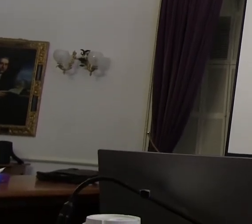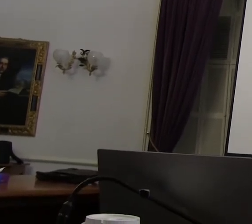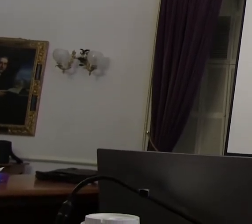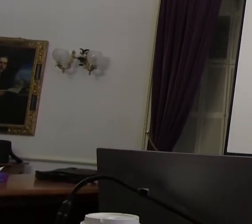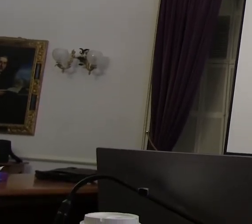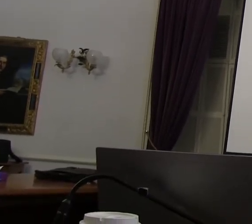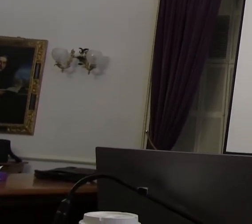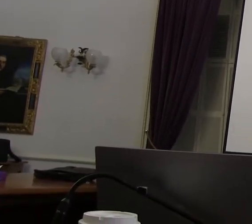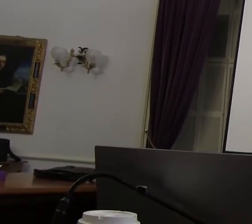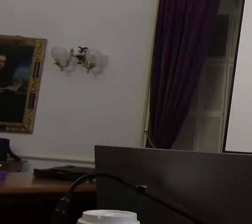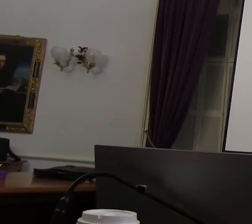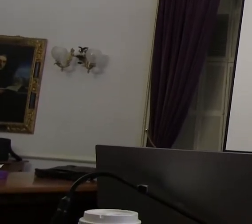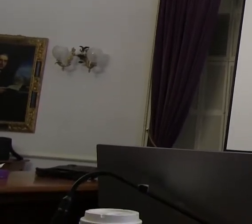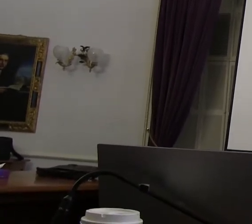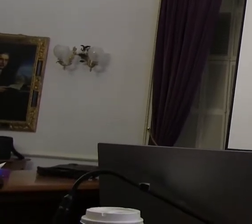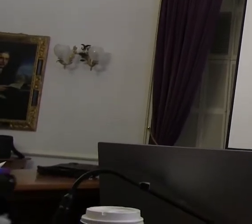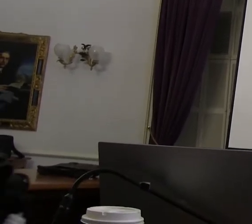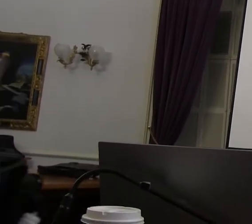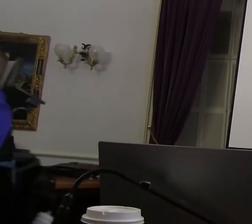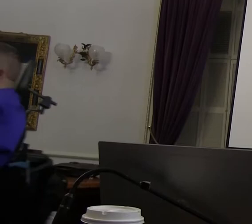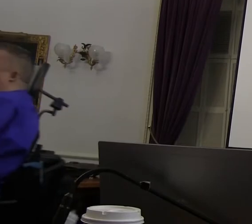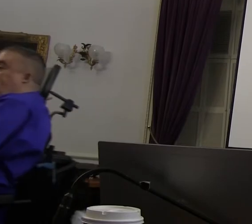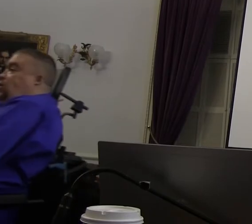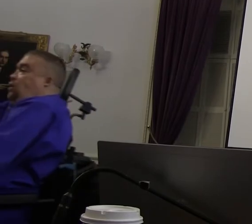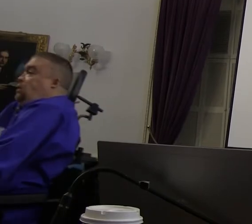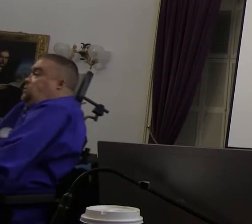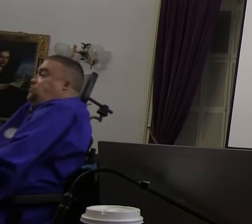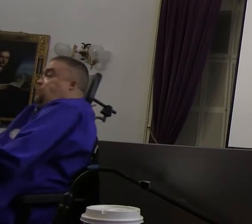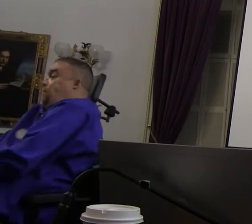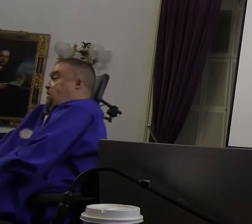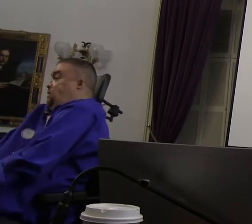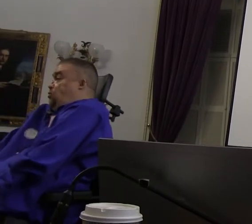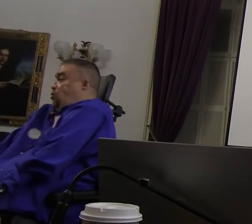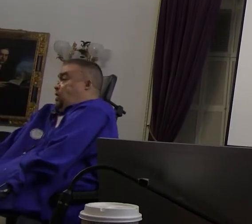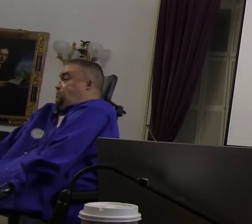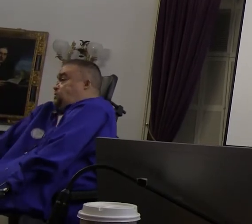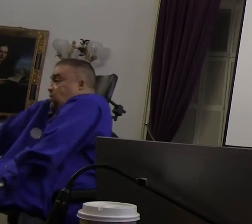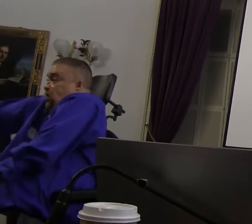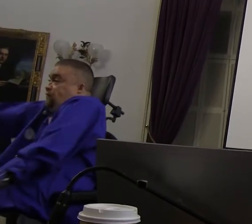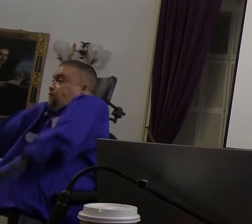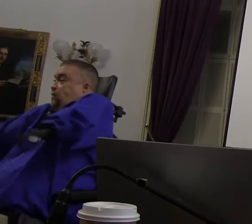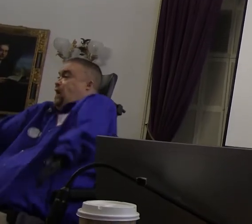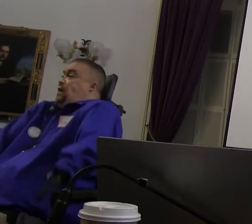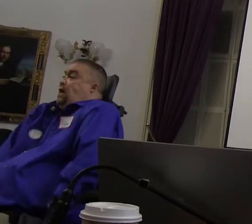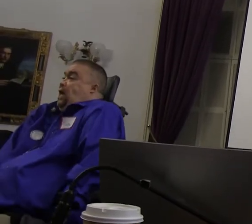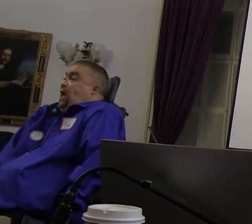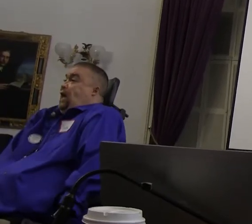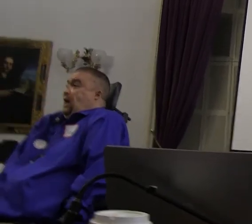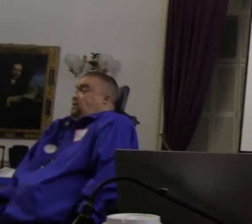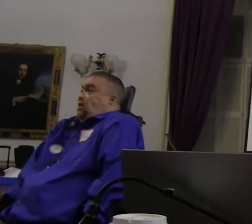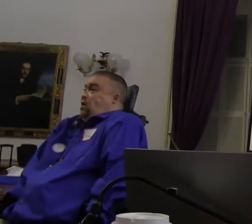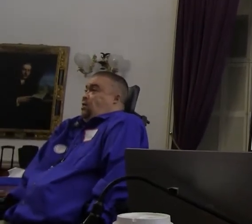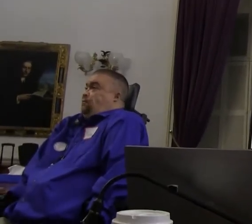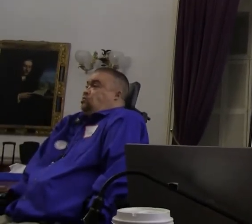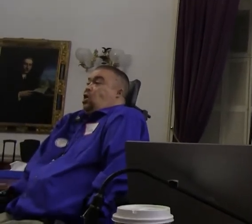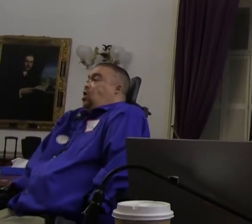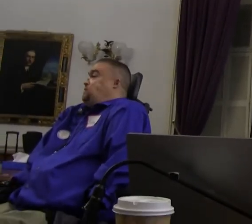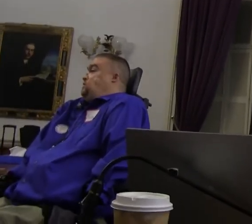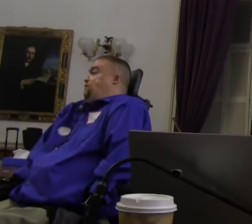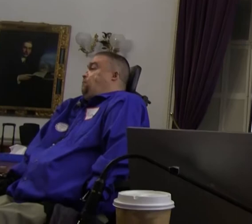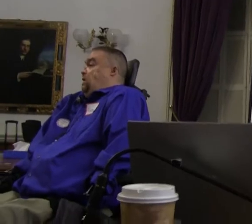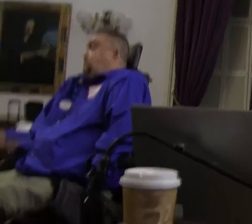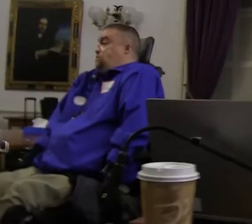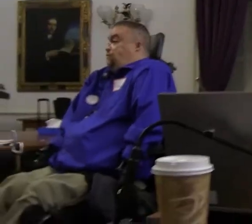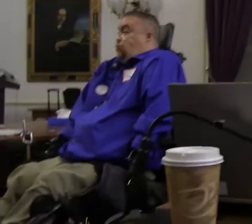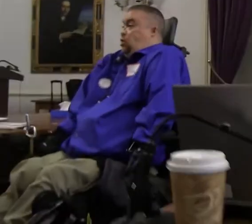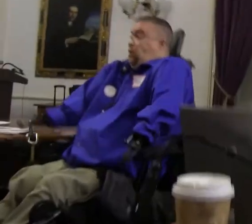There are programs. fact, skis where it does offer some biking programs for that. And there's all